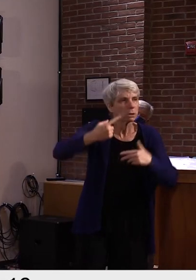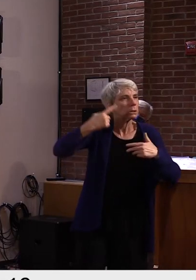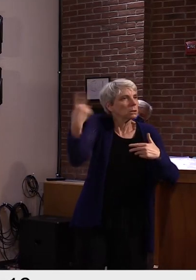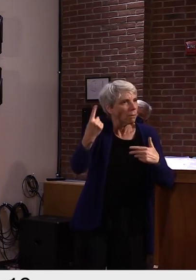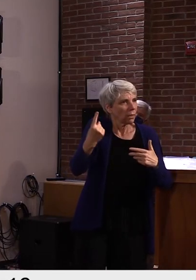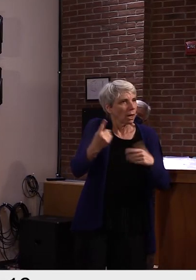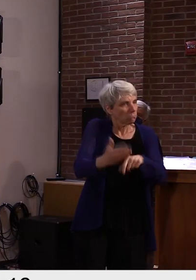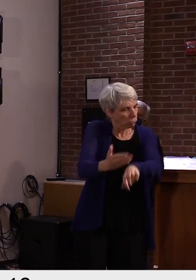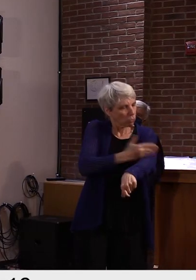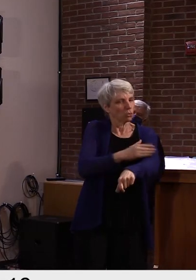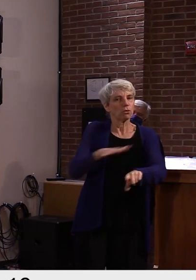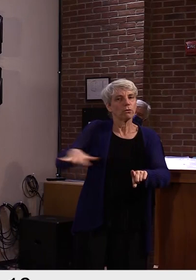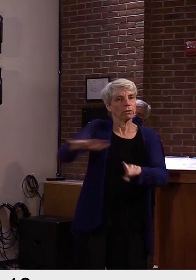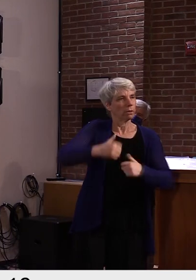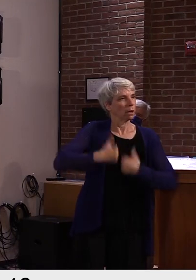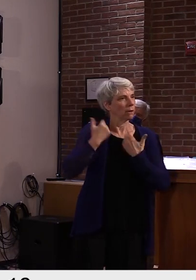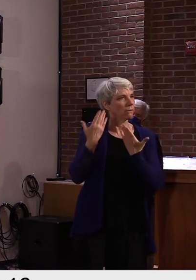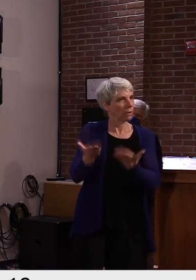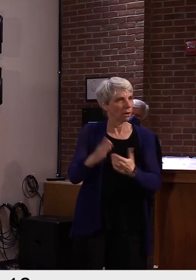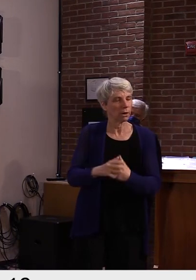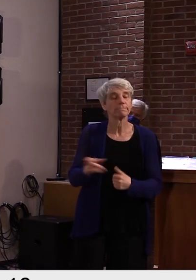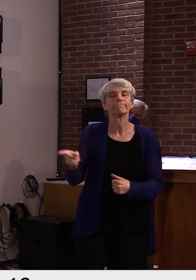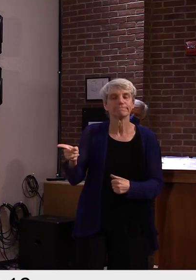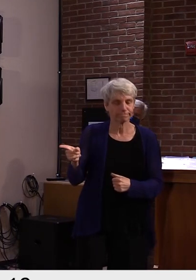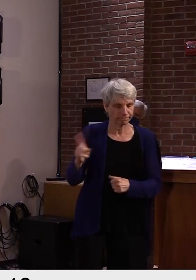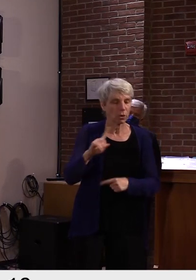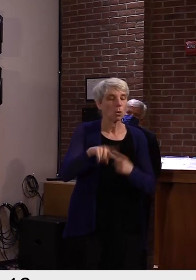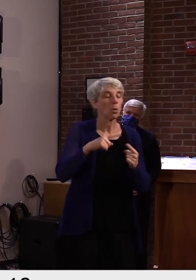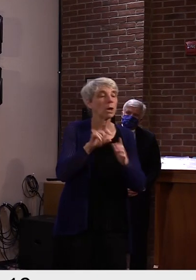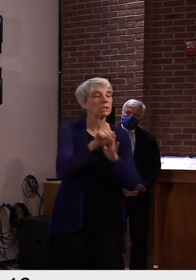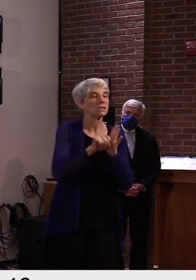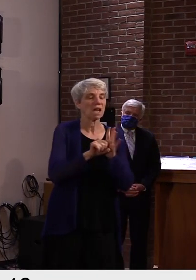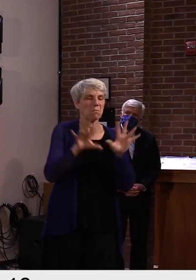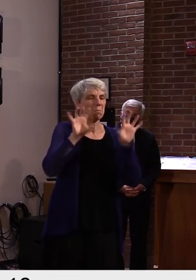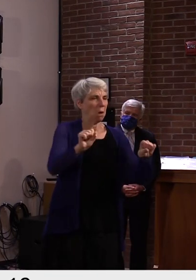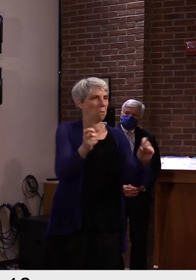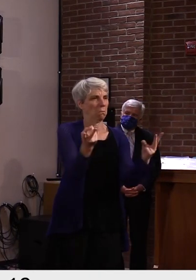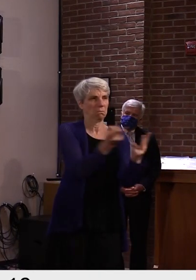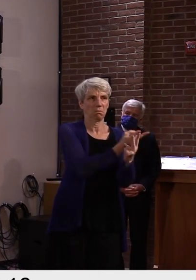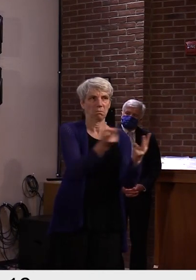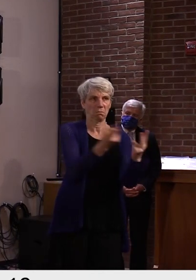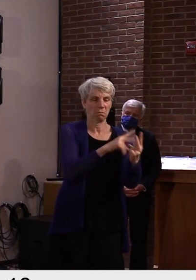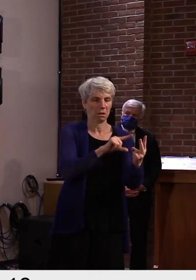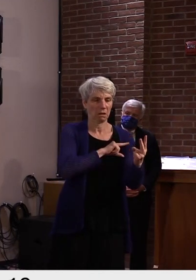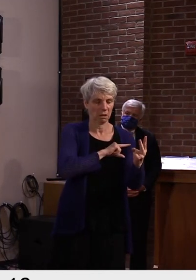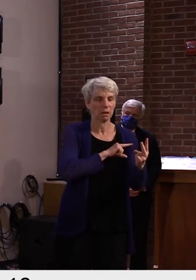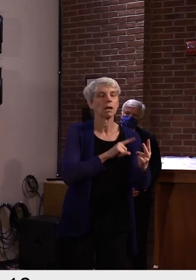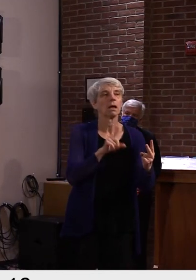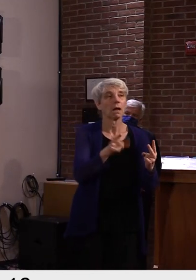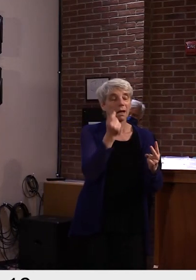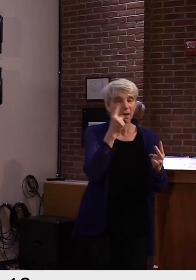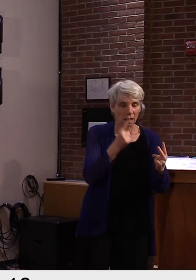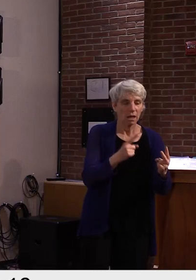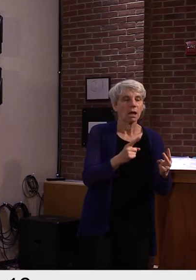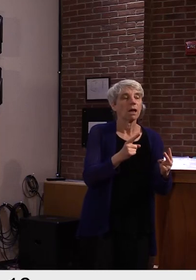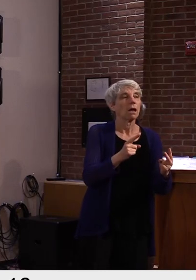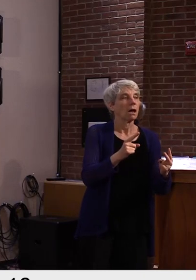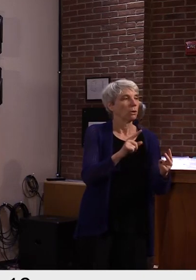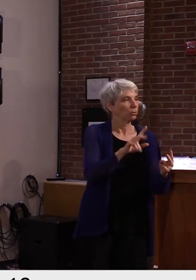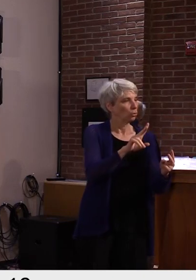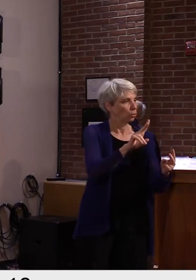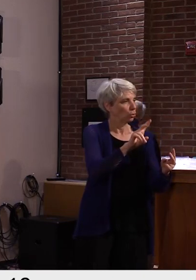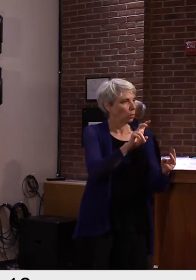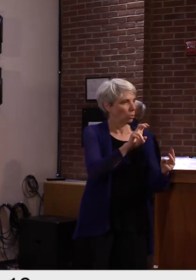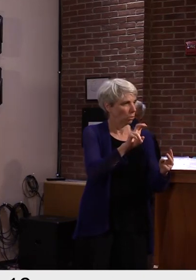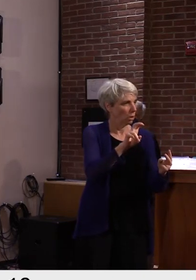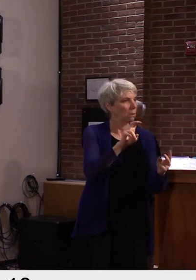Bill Stanger, that was top of mind for us. We had about a two million dollar settlement combined with those two individuals made up largely of